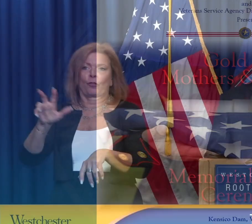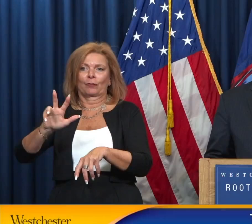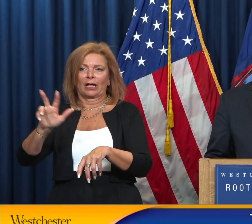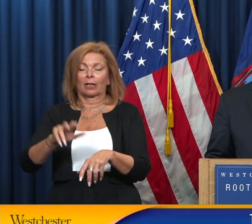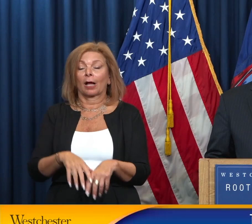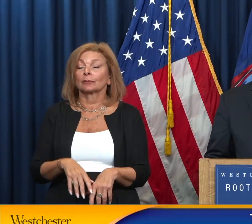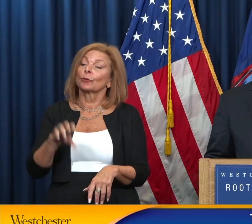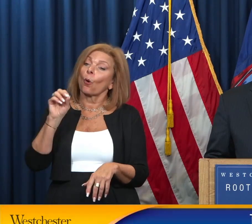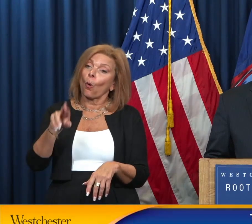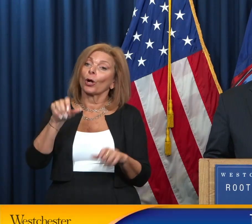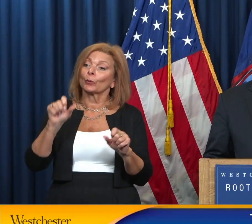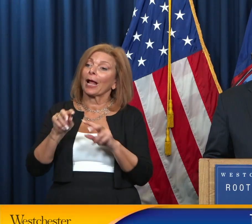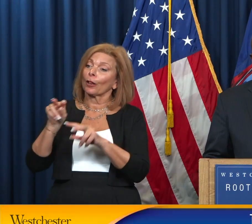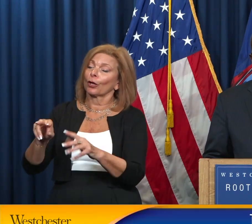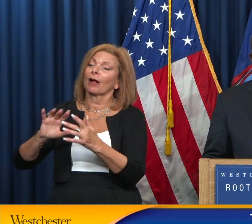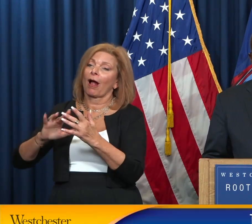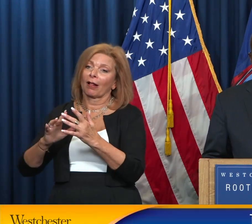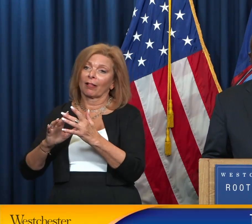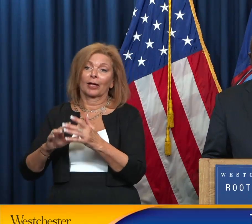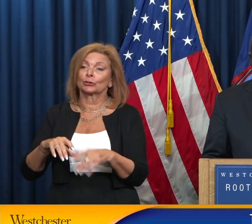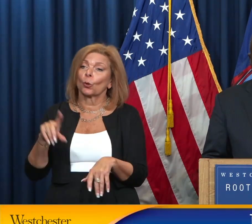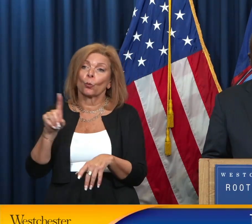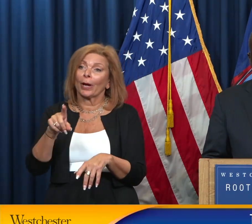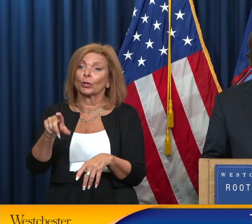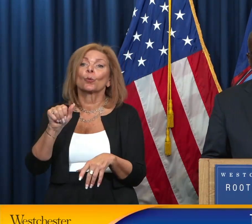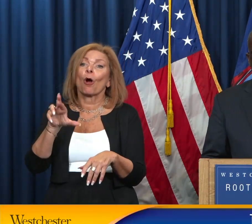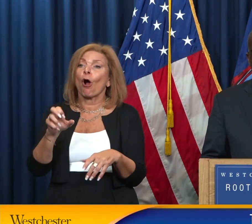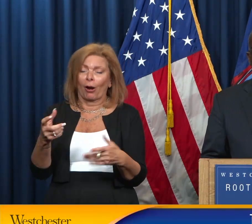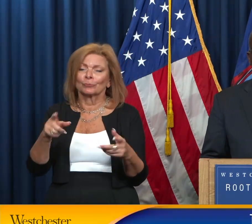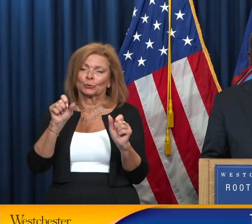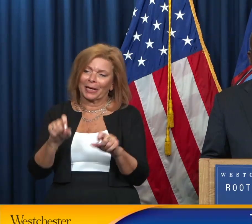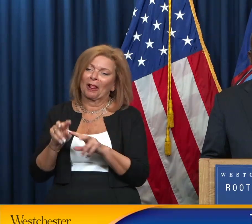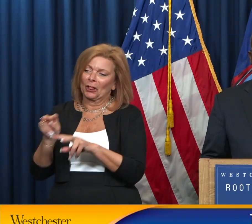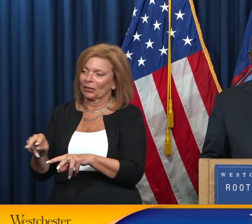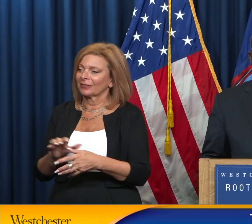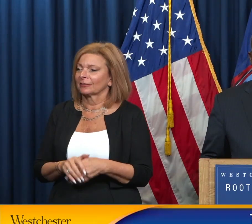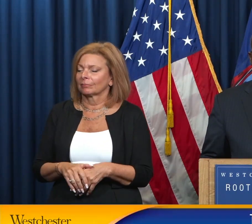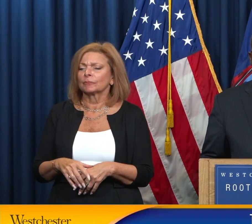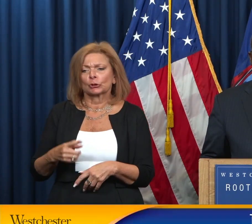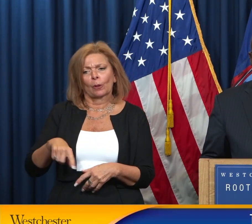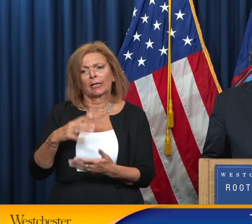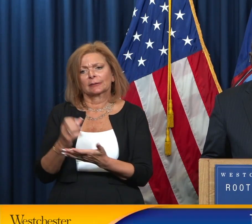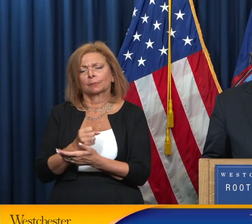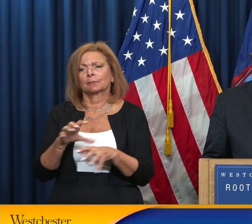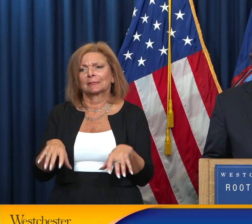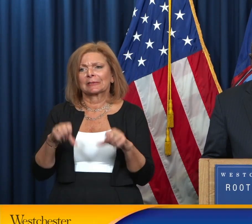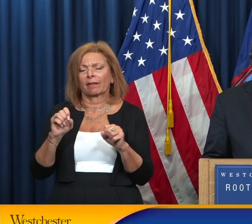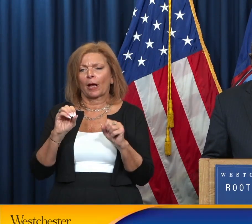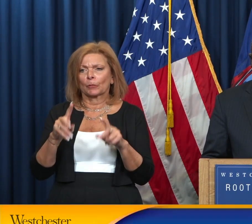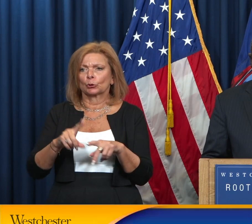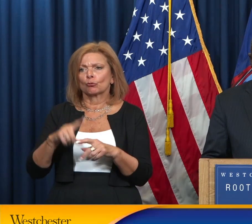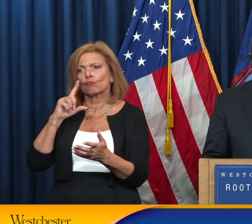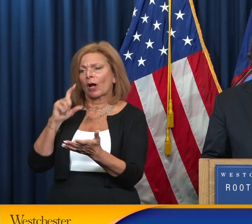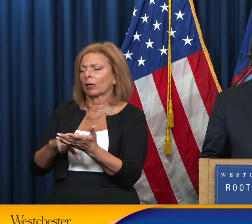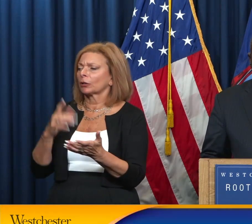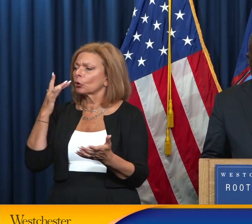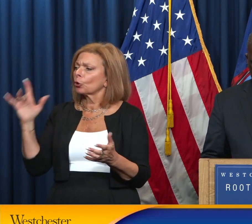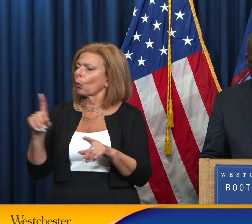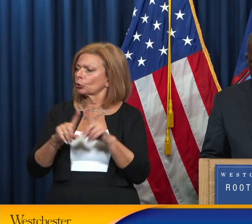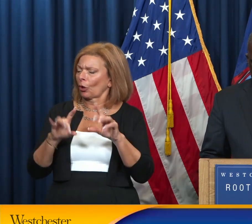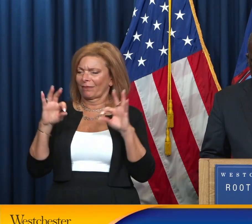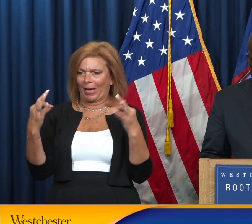online where you can take a look from wherever you happen to be. But again, let's take this opportunity to recognize our Gold Star families.